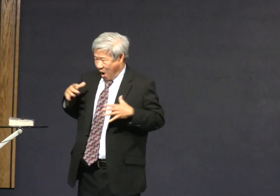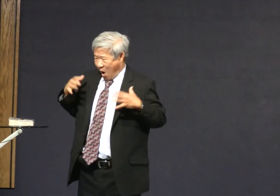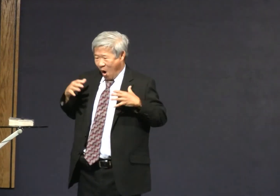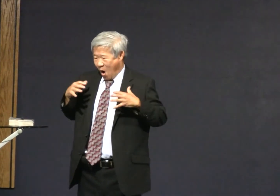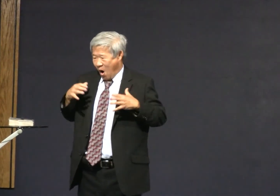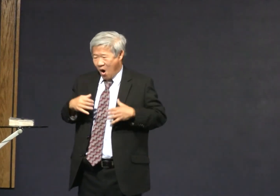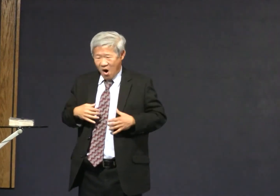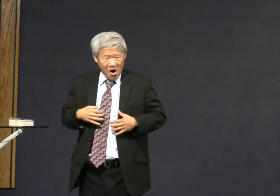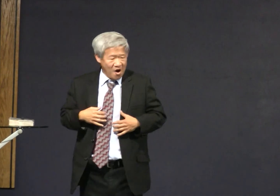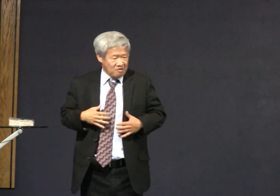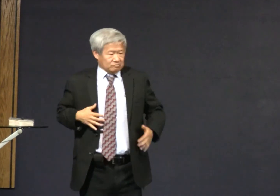that looks like a beast